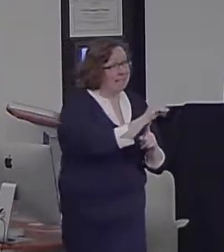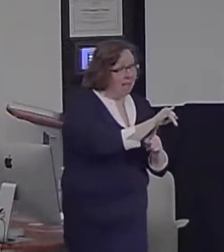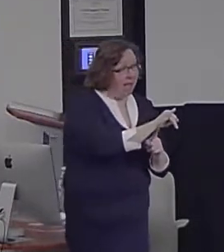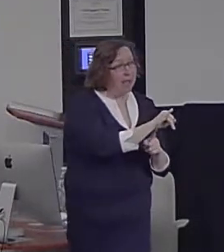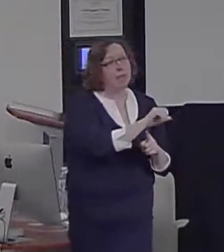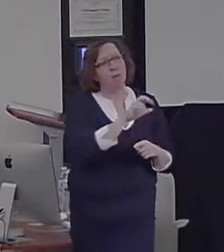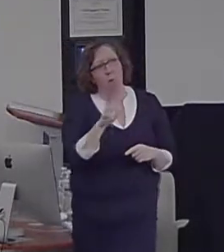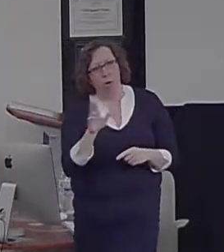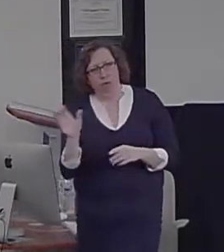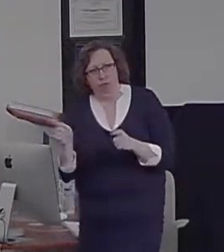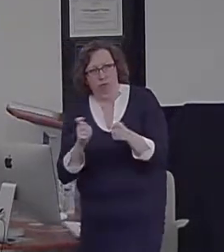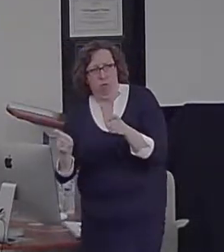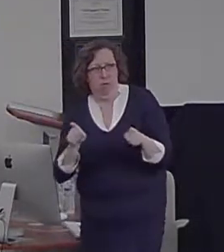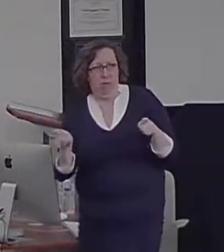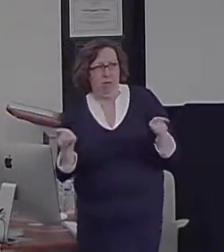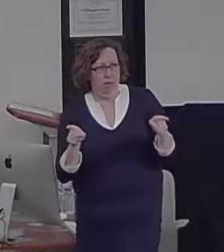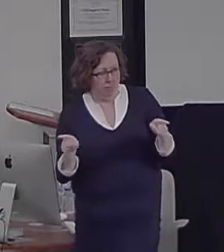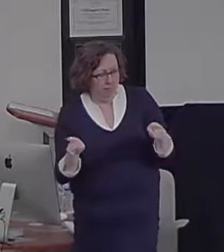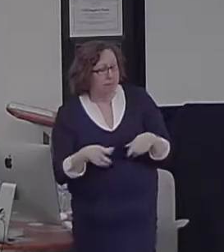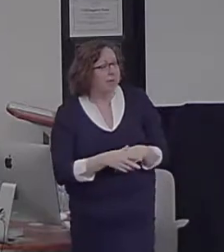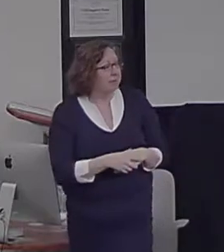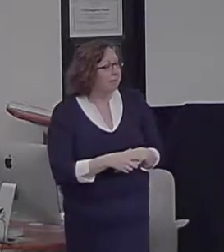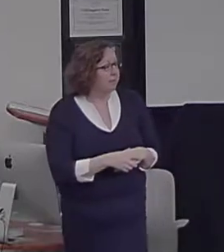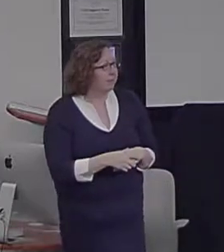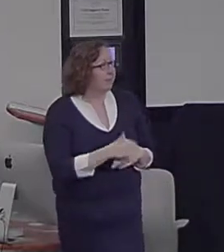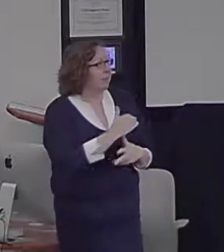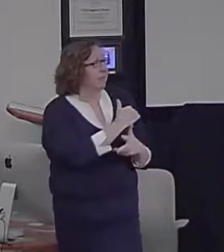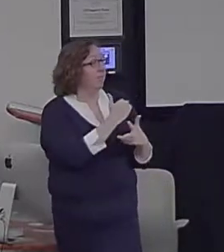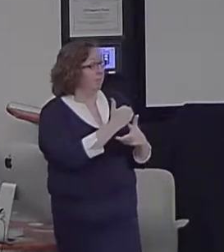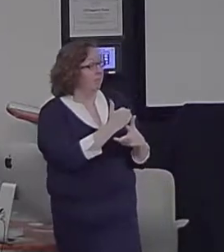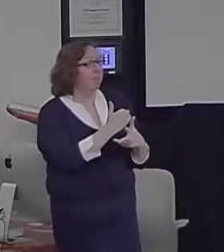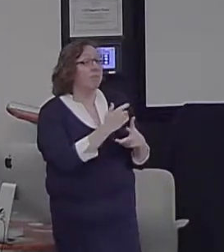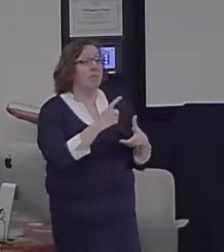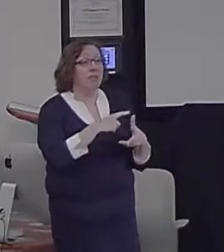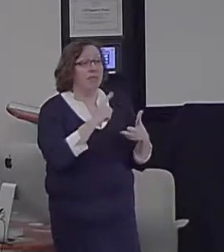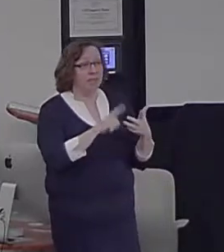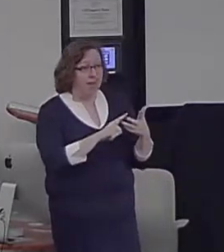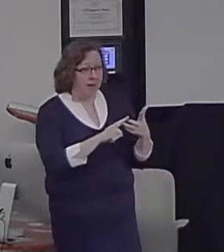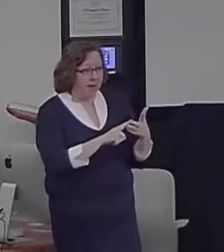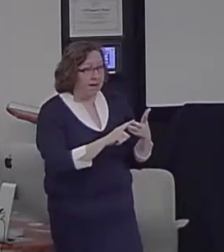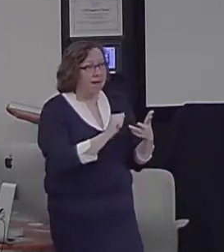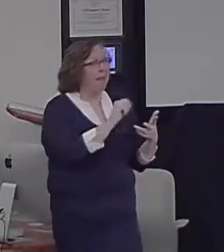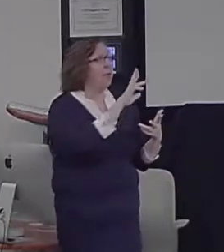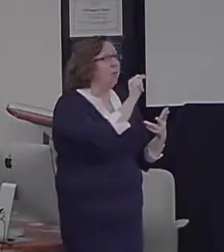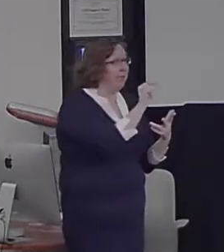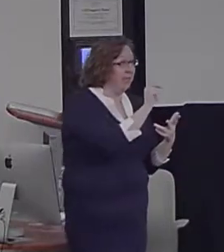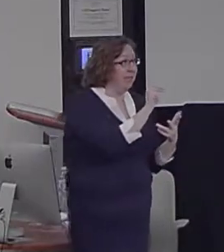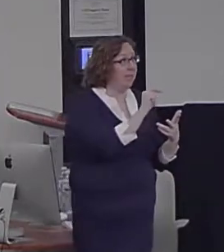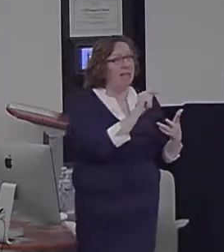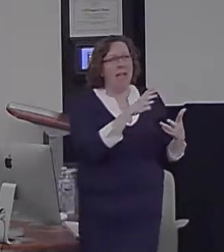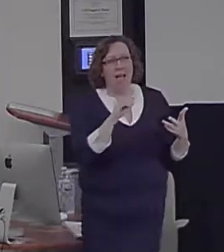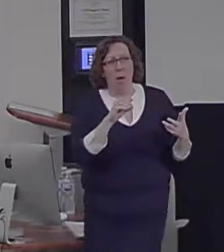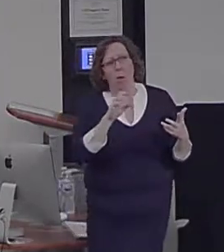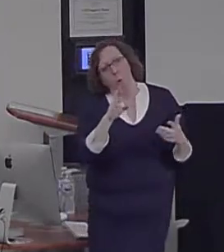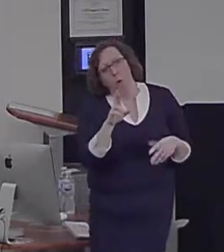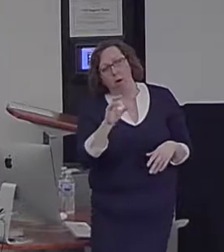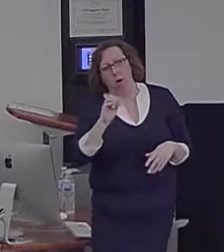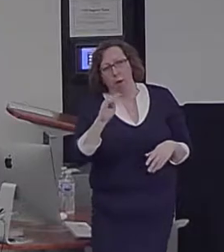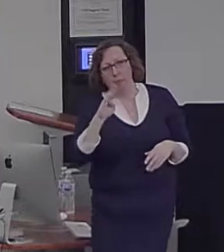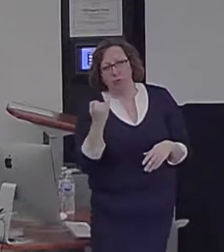then go on and do alternate uses and object association tasks. They come back a week later, see another